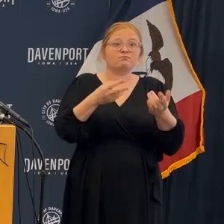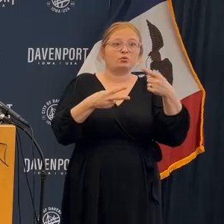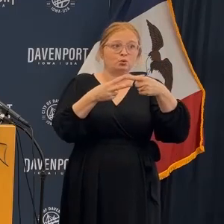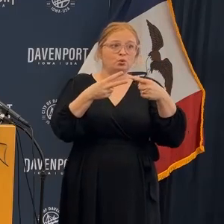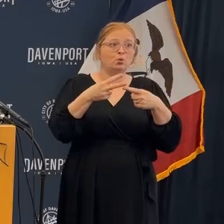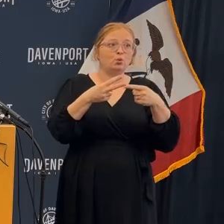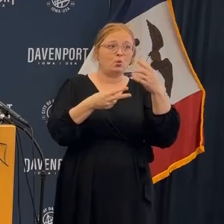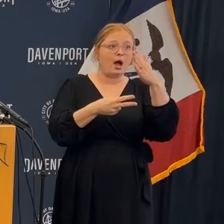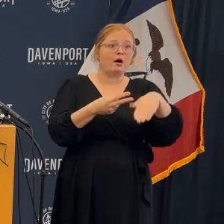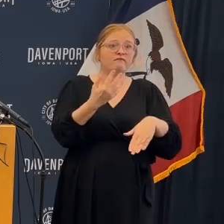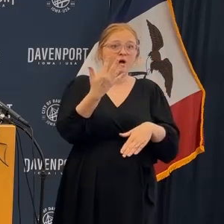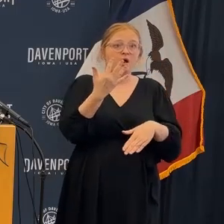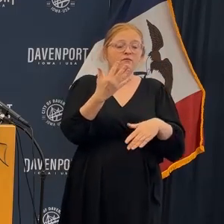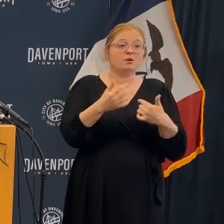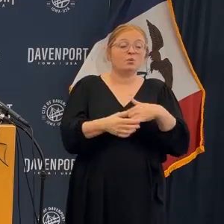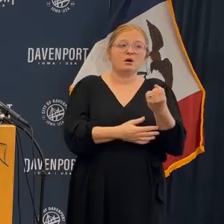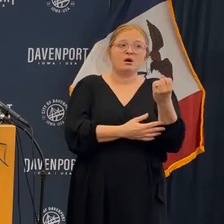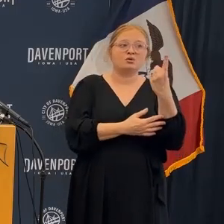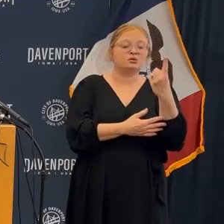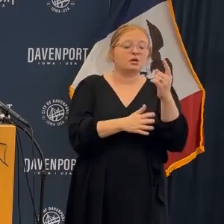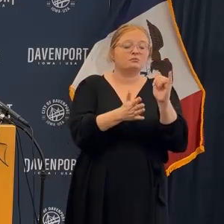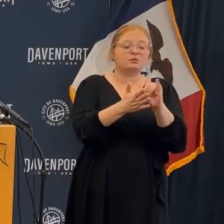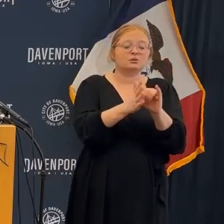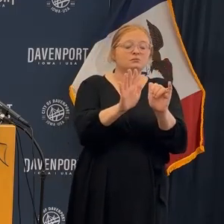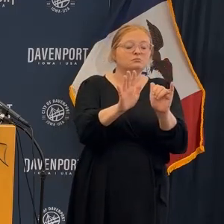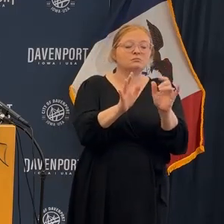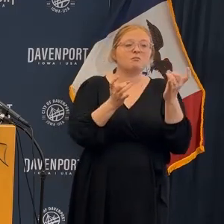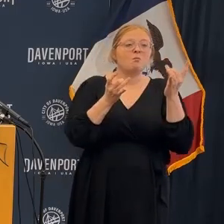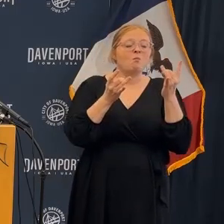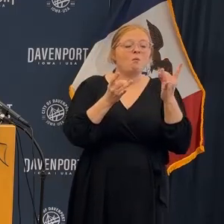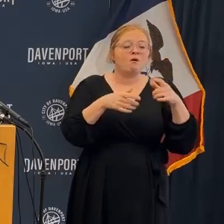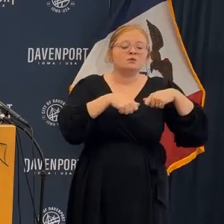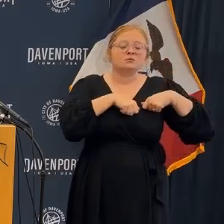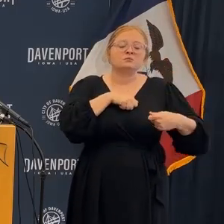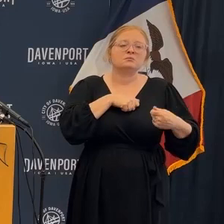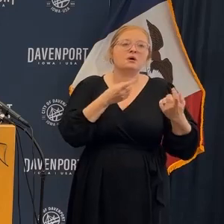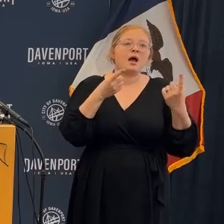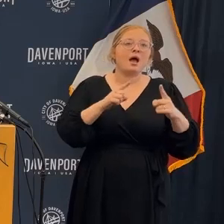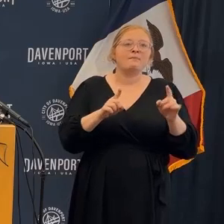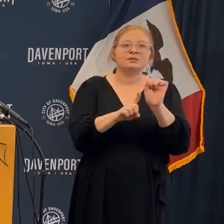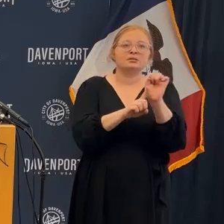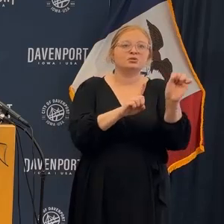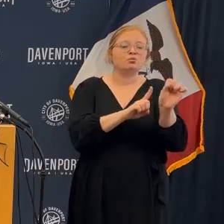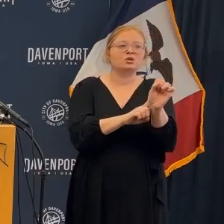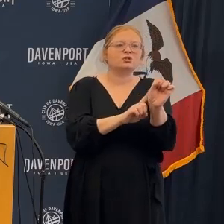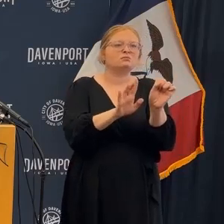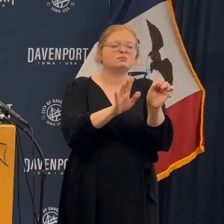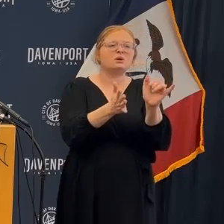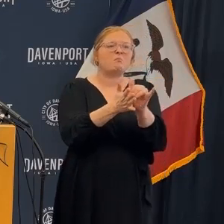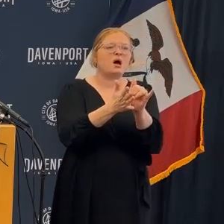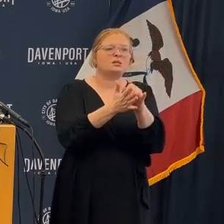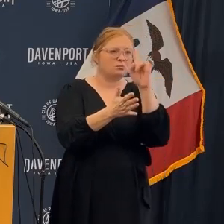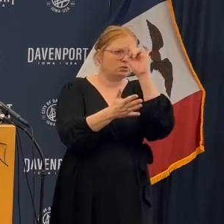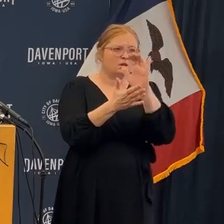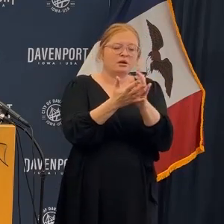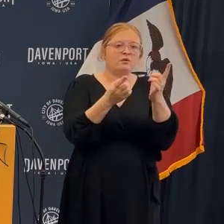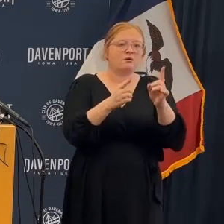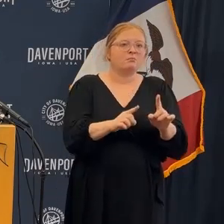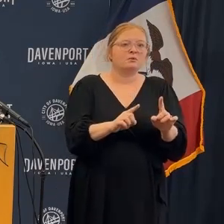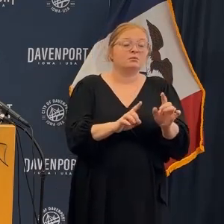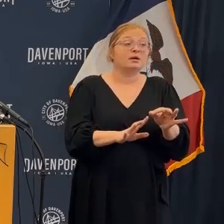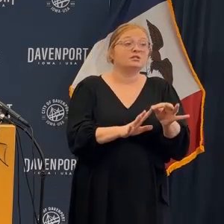We understand that this is an unthinkable situation, especially for the families that are involved and impacted